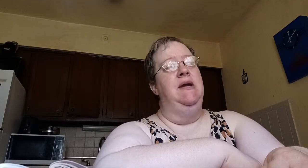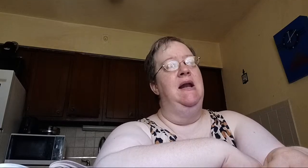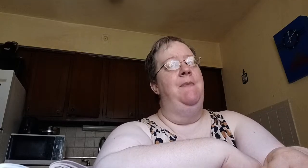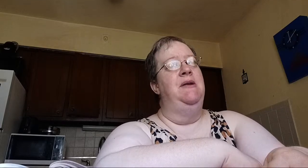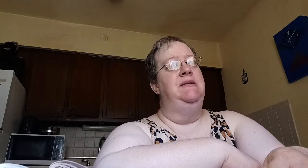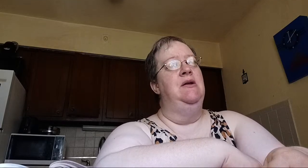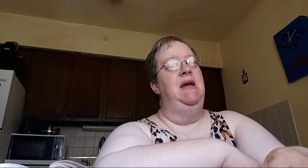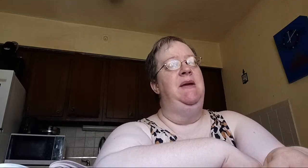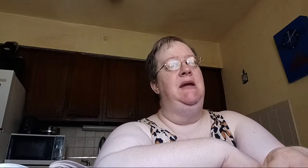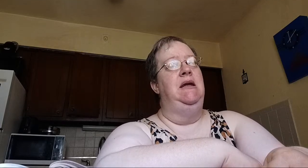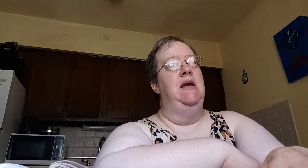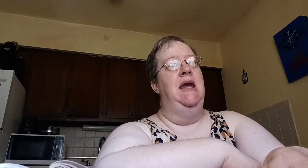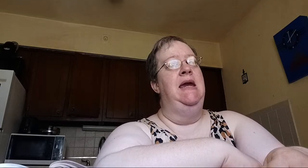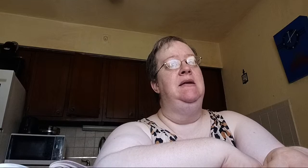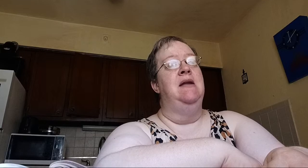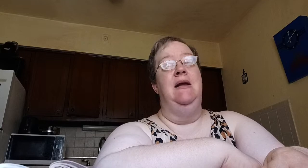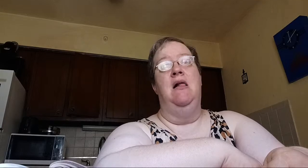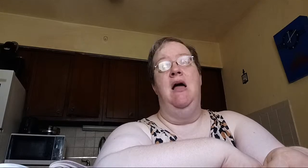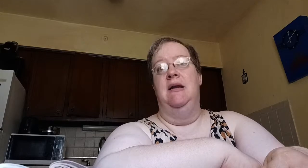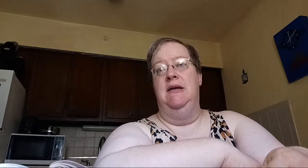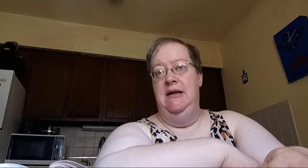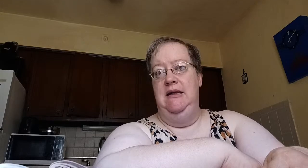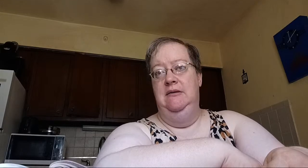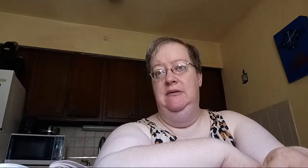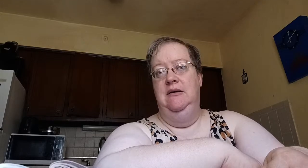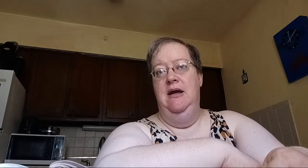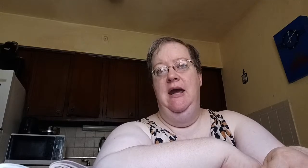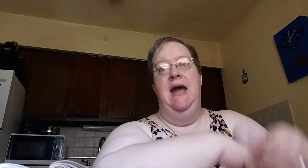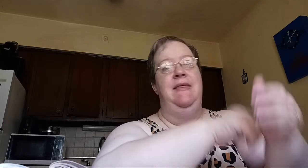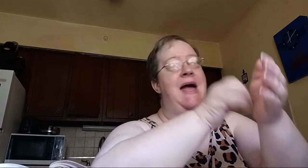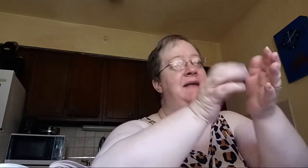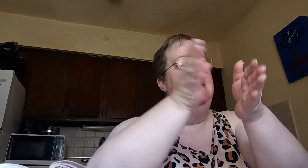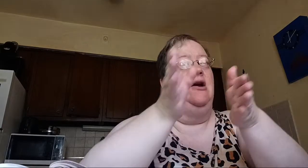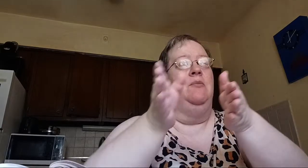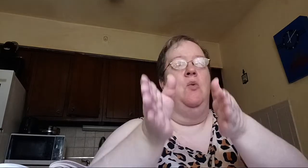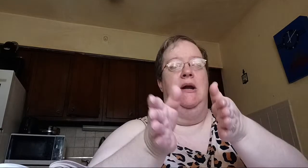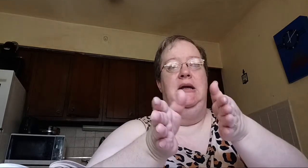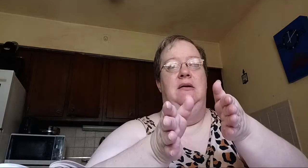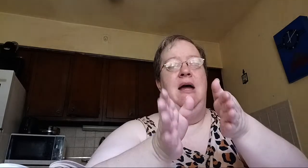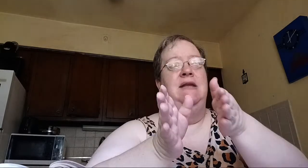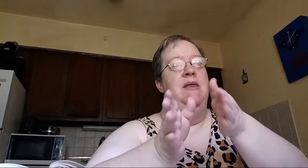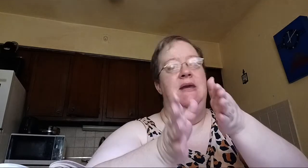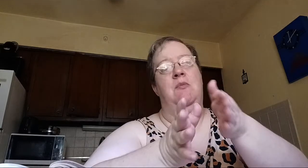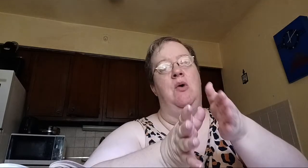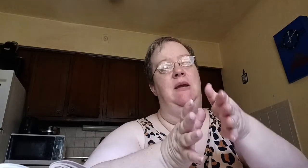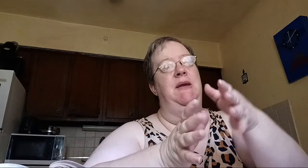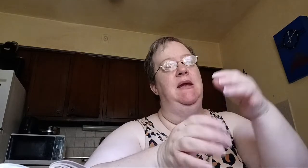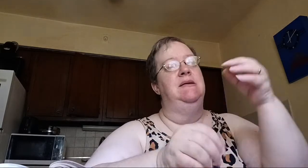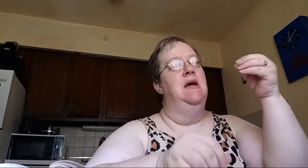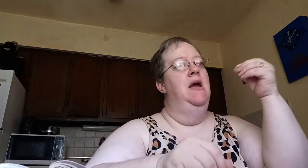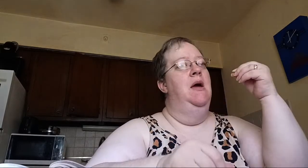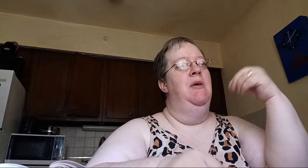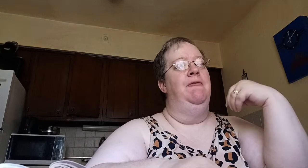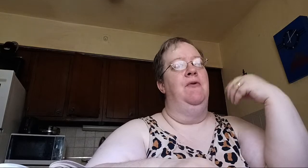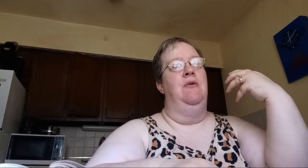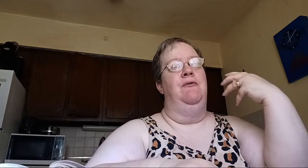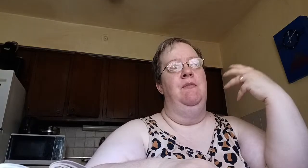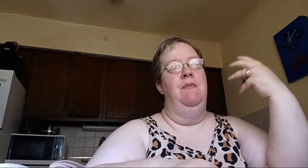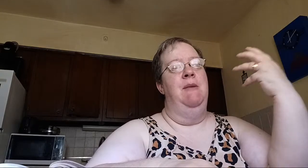up until maybe eight, nine o'clock at night. And that's their morning. That's when their morning begins. But for, for many